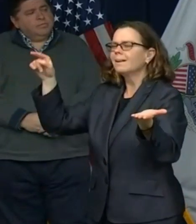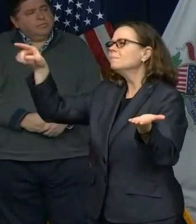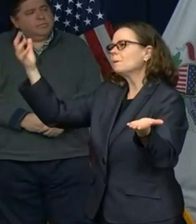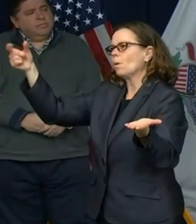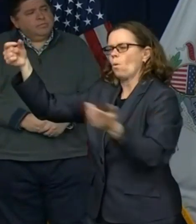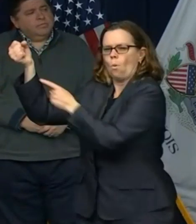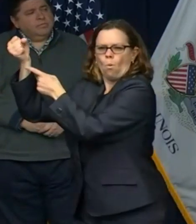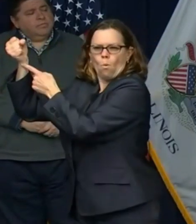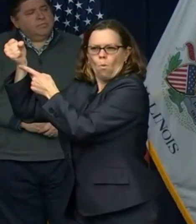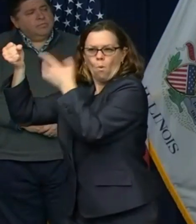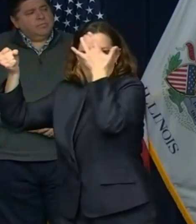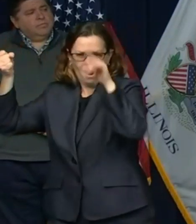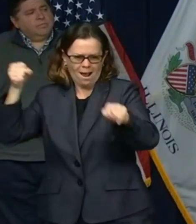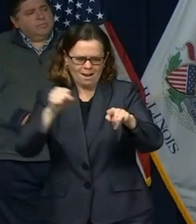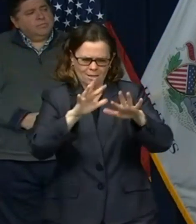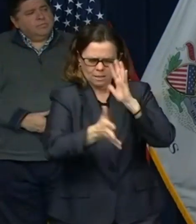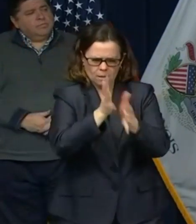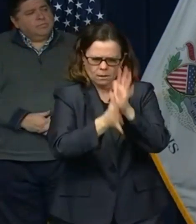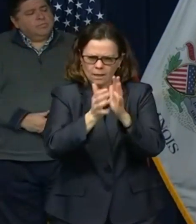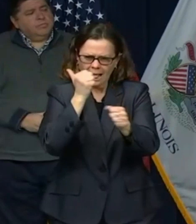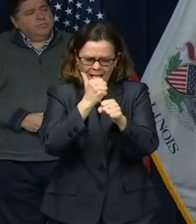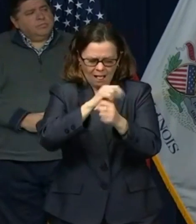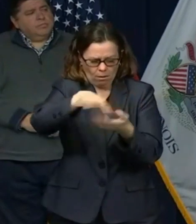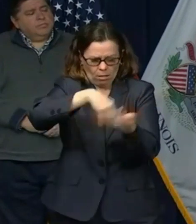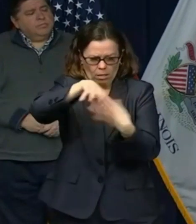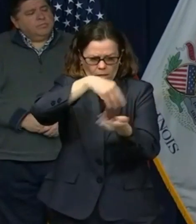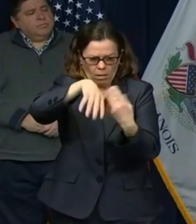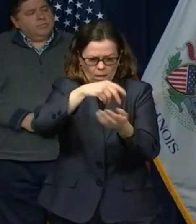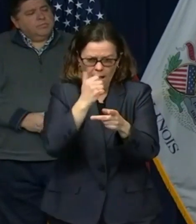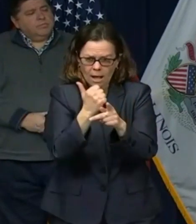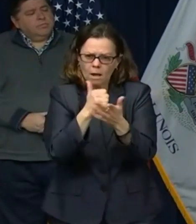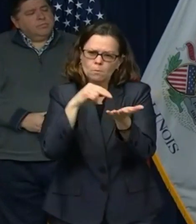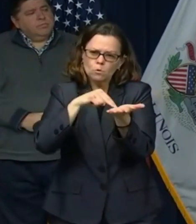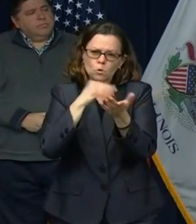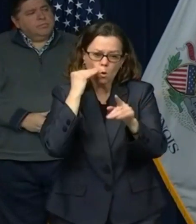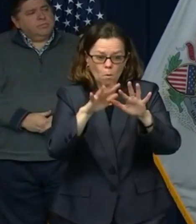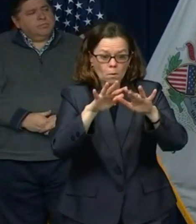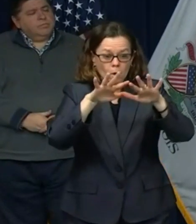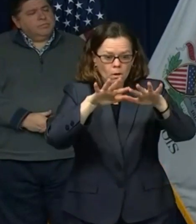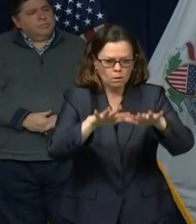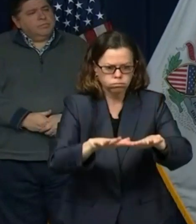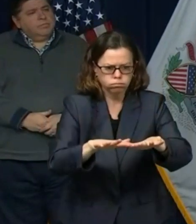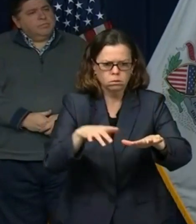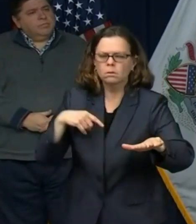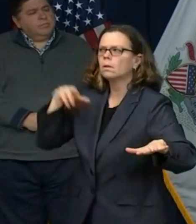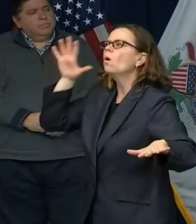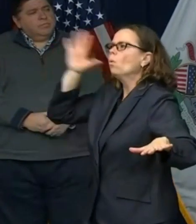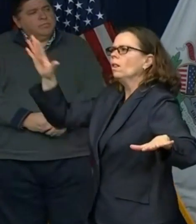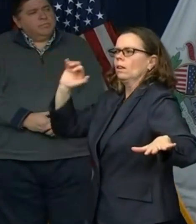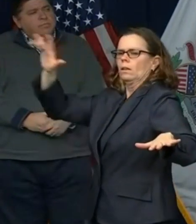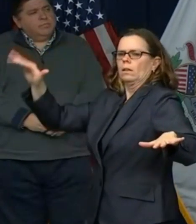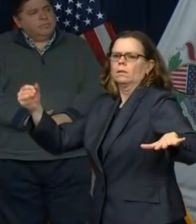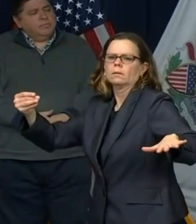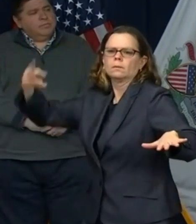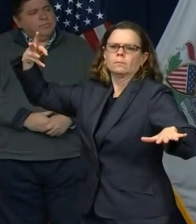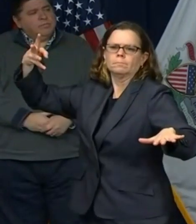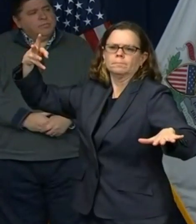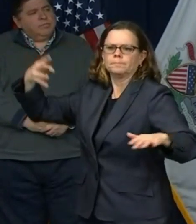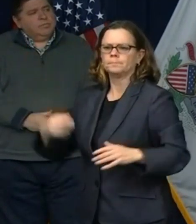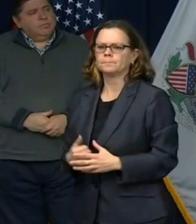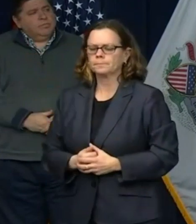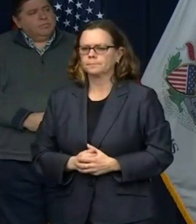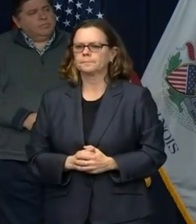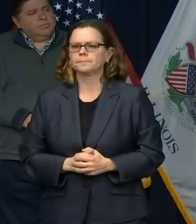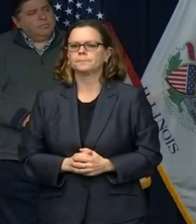state level, our information is only updated once a week. So if we do get it, and depending on where in the week that